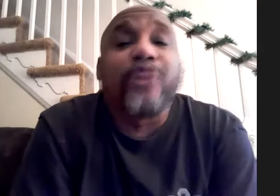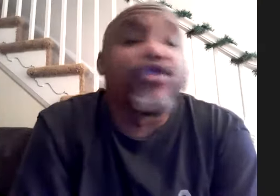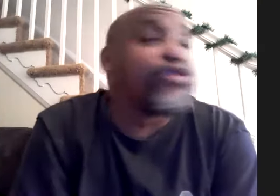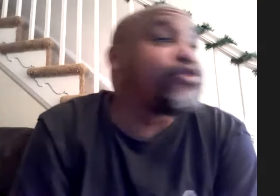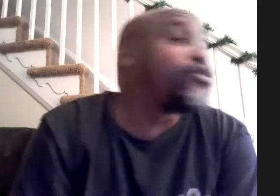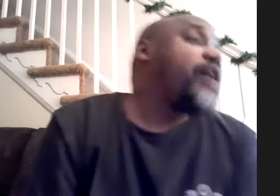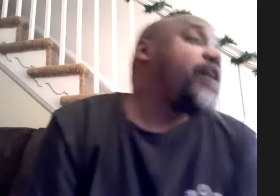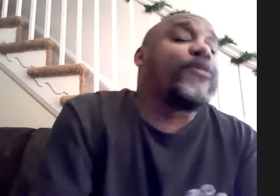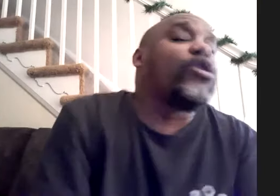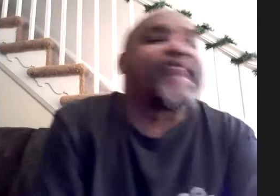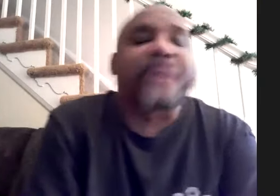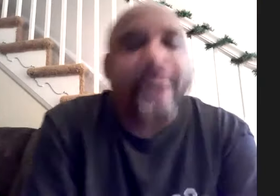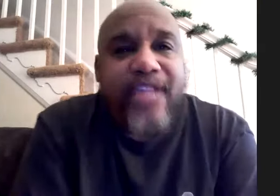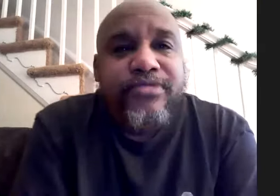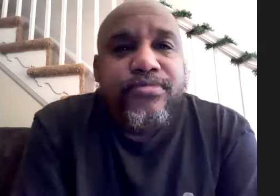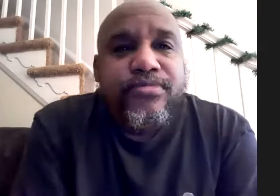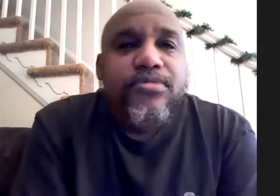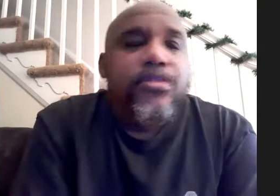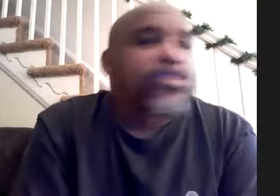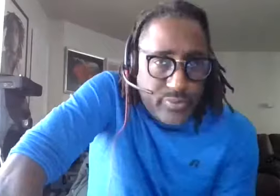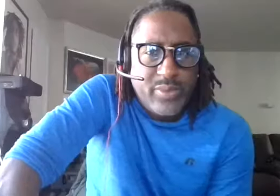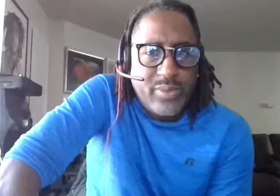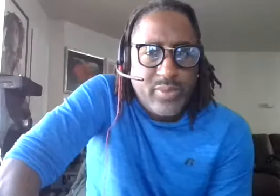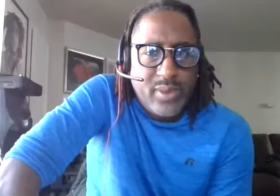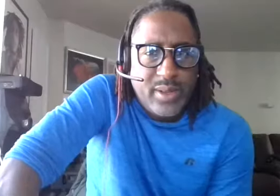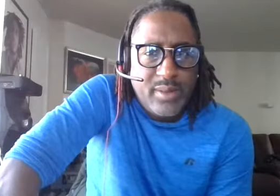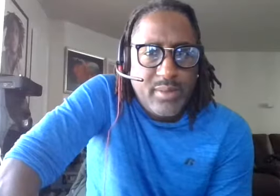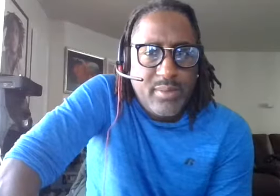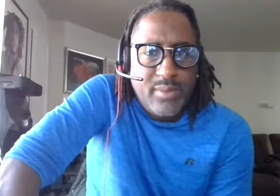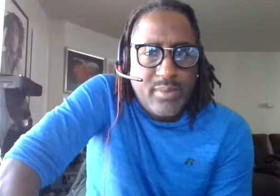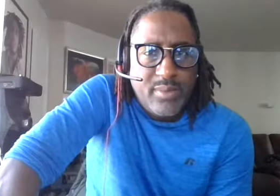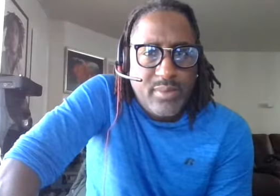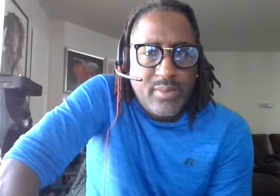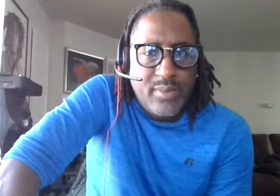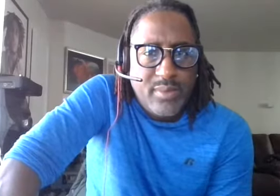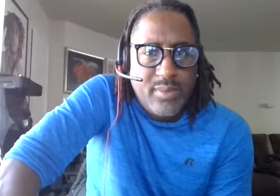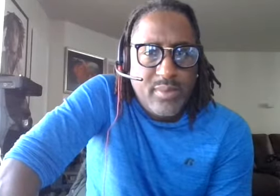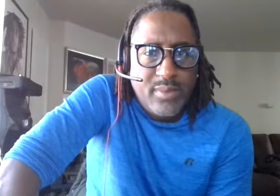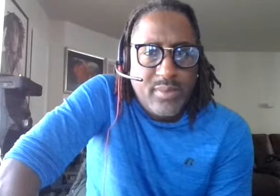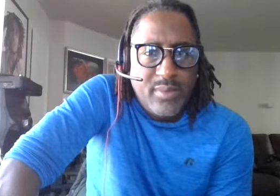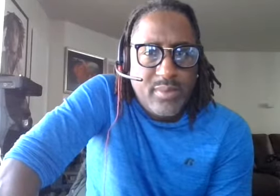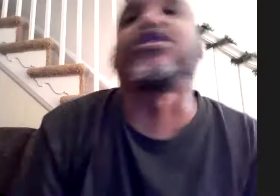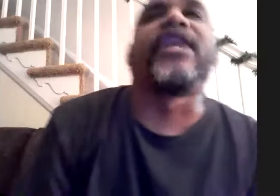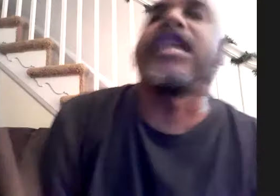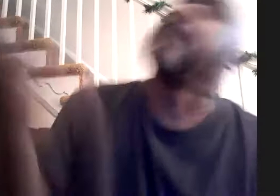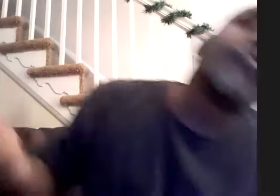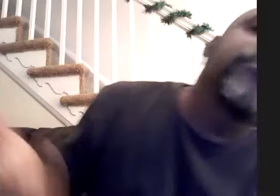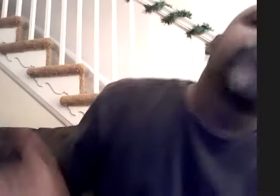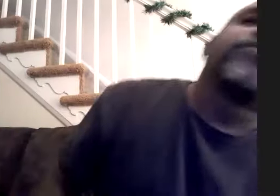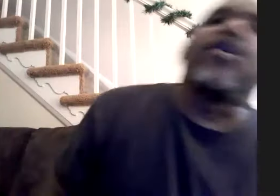endorsers and pearl got them in so if you have an endorsement you can get in most of the time but if you know somebody you know i